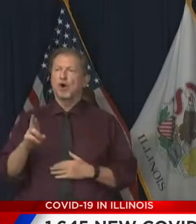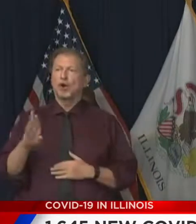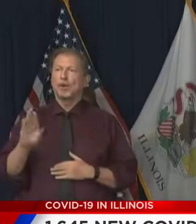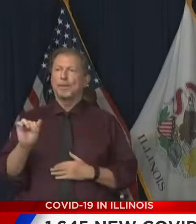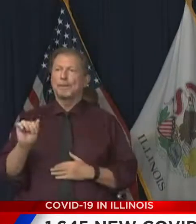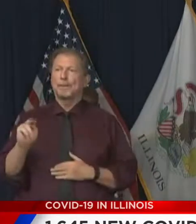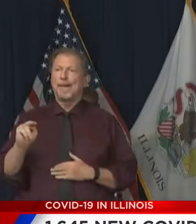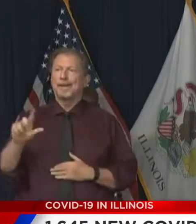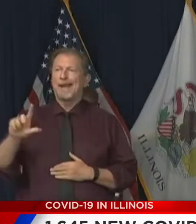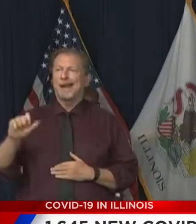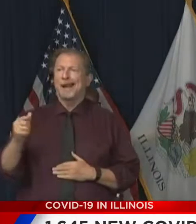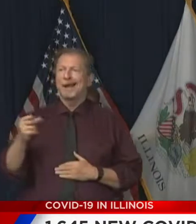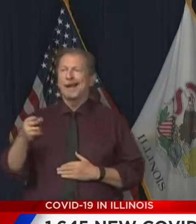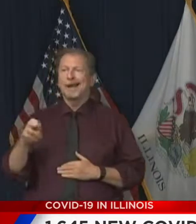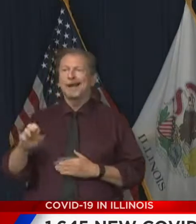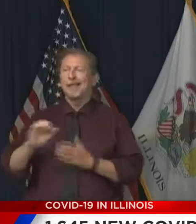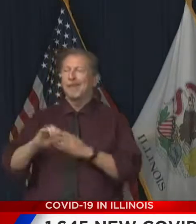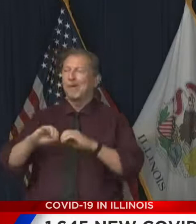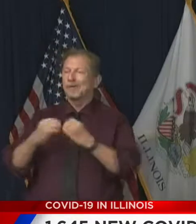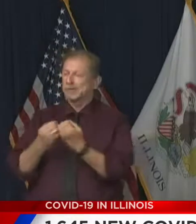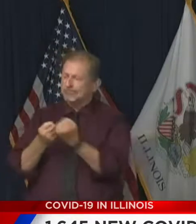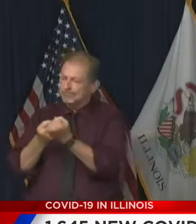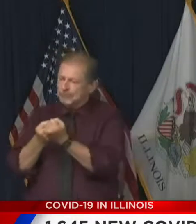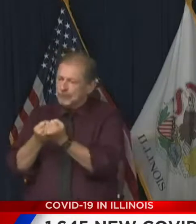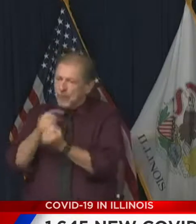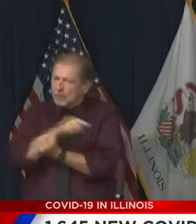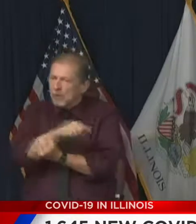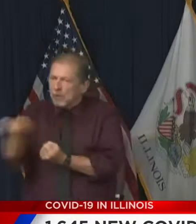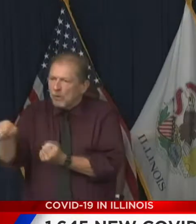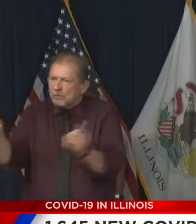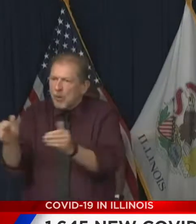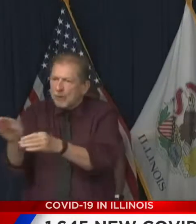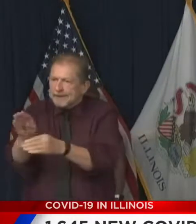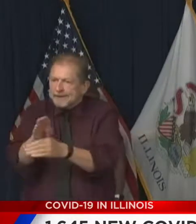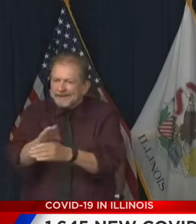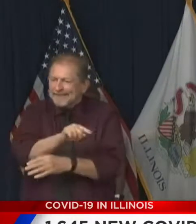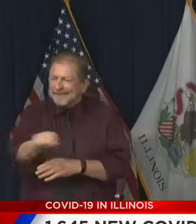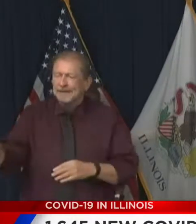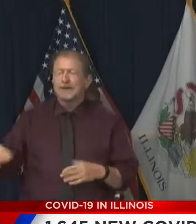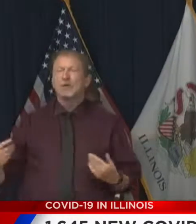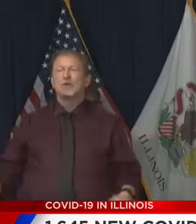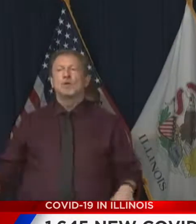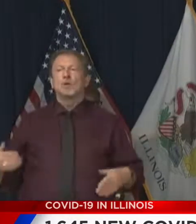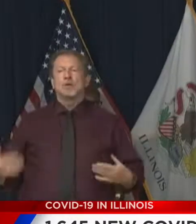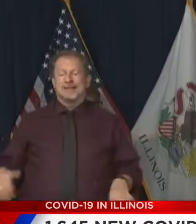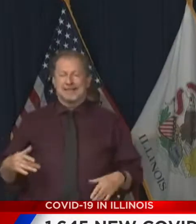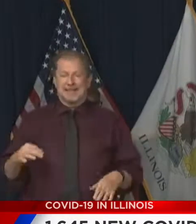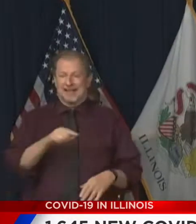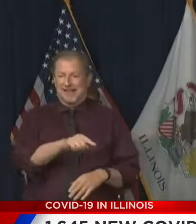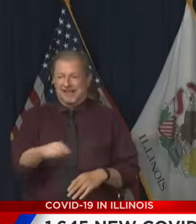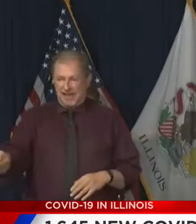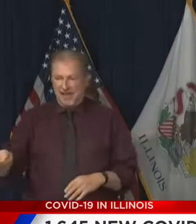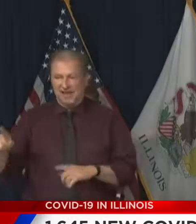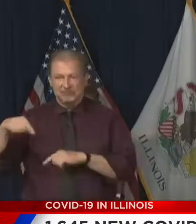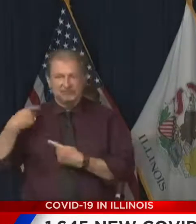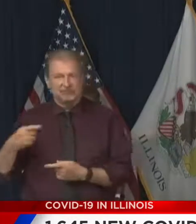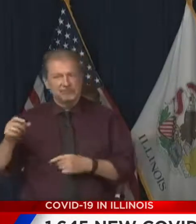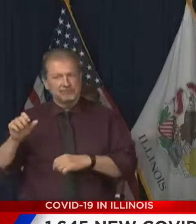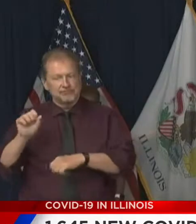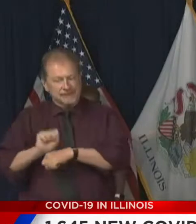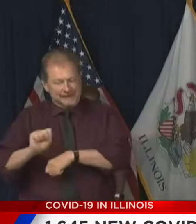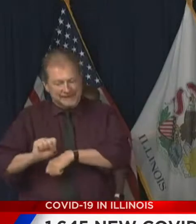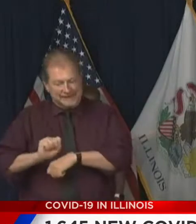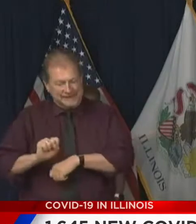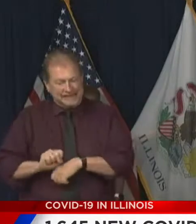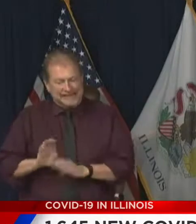owners. This is a very, very trying time. It's a trying time for small businesses even in normal times. Small businesses struggle all